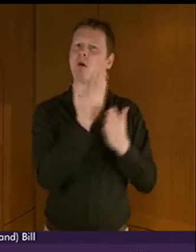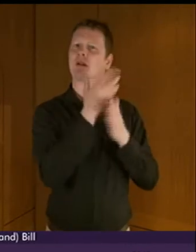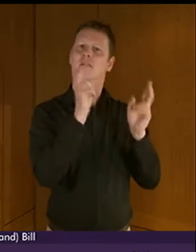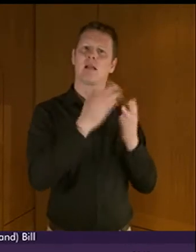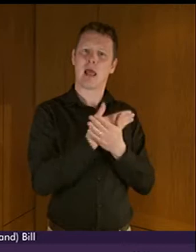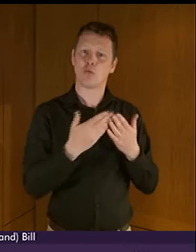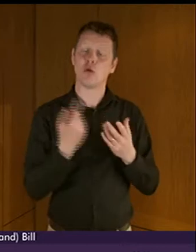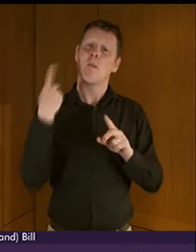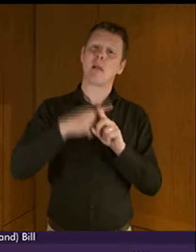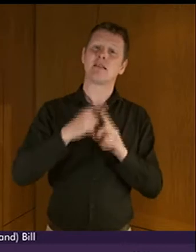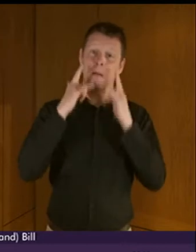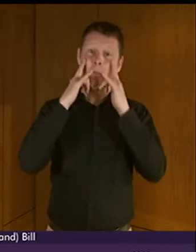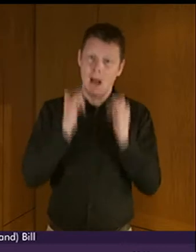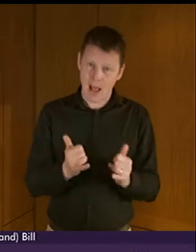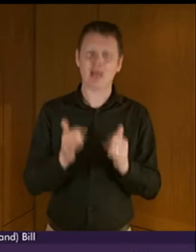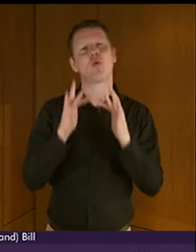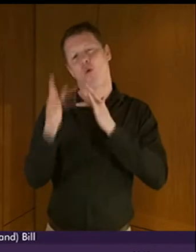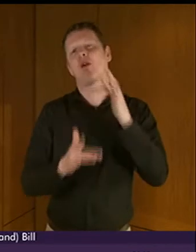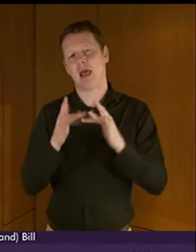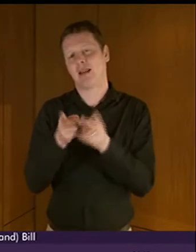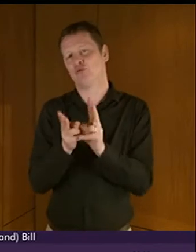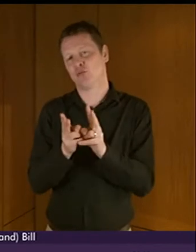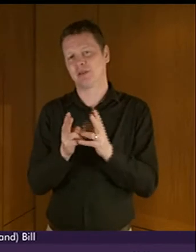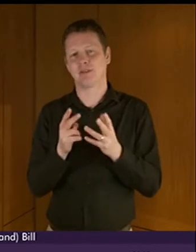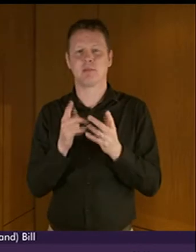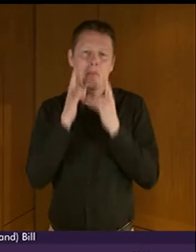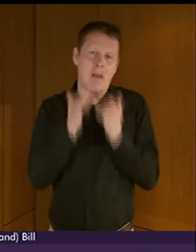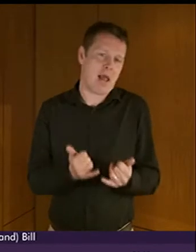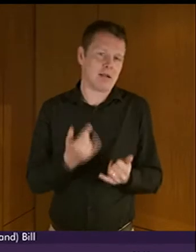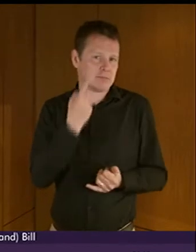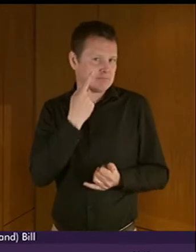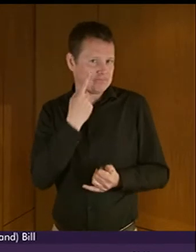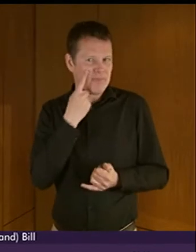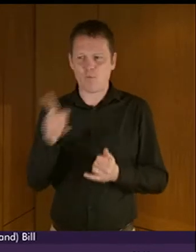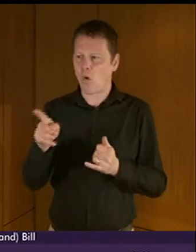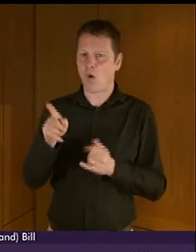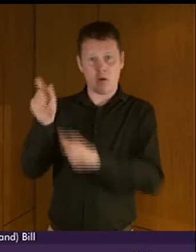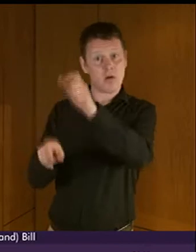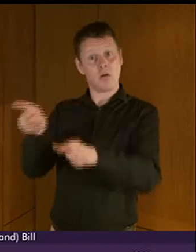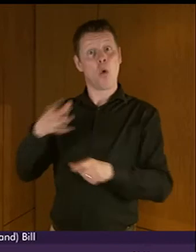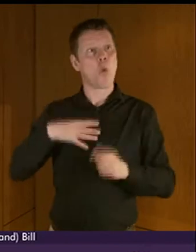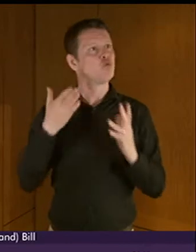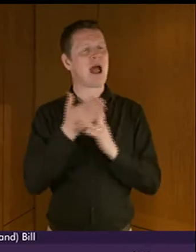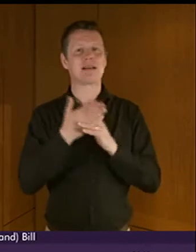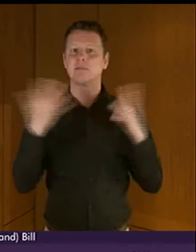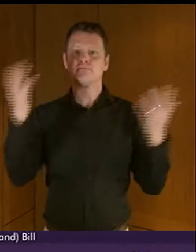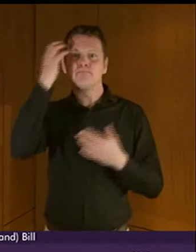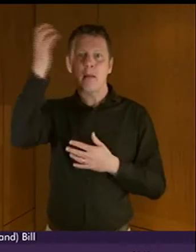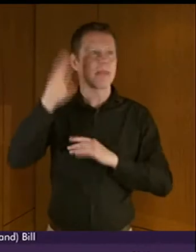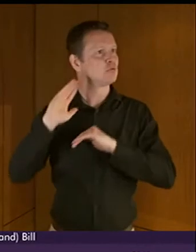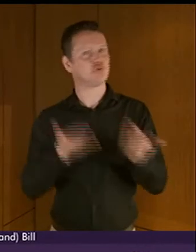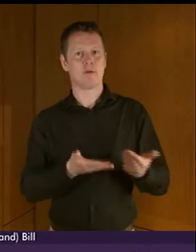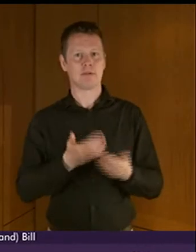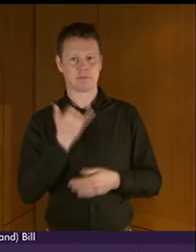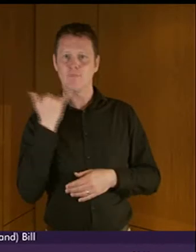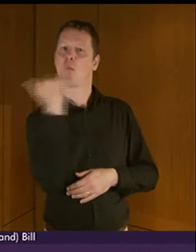pilot online interpreting pilot for BSL users wishing to access public services directly by